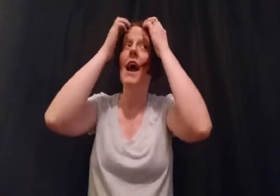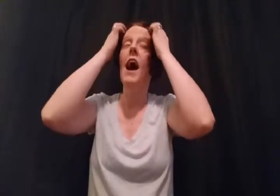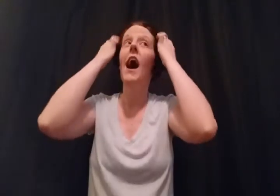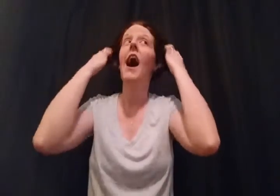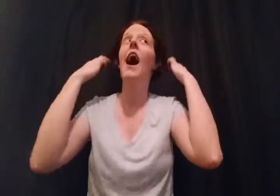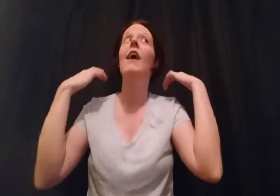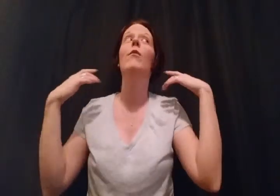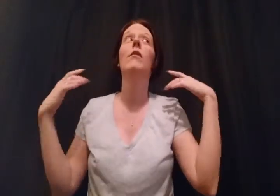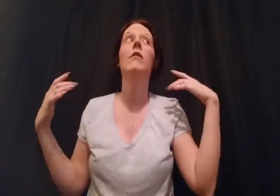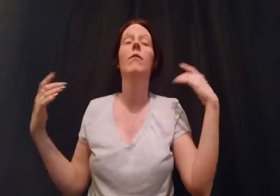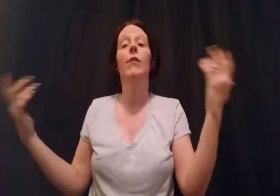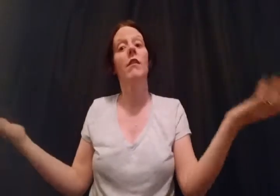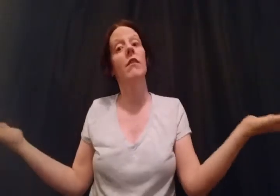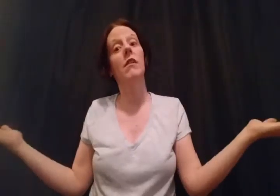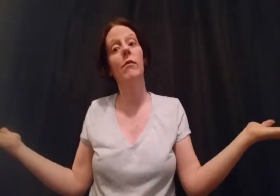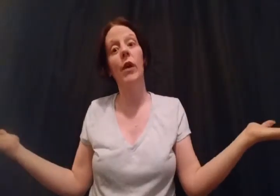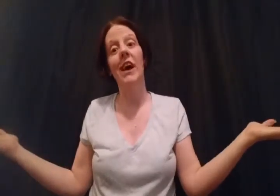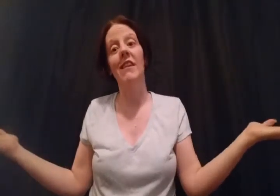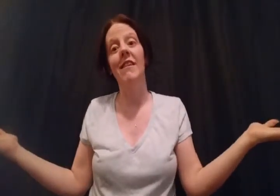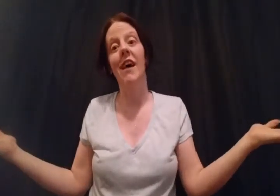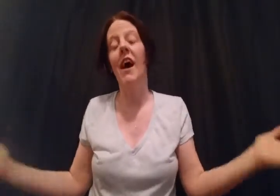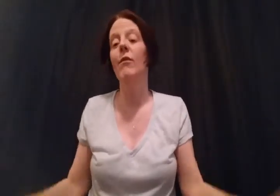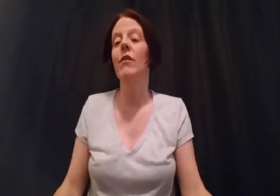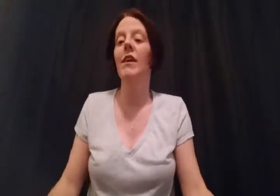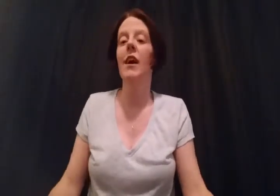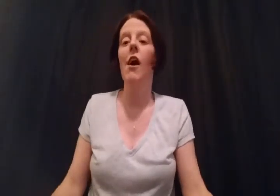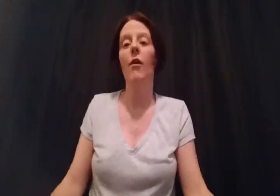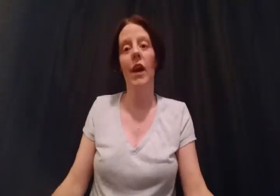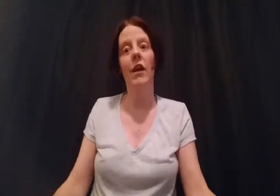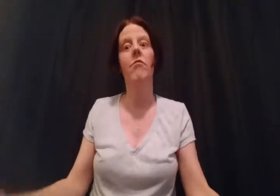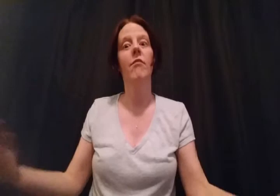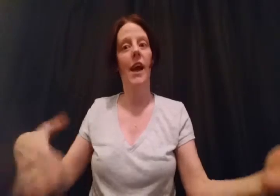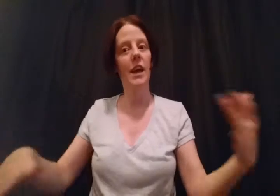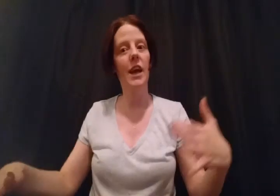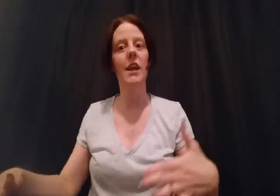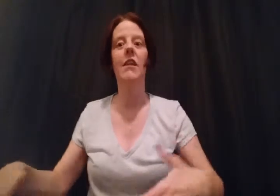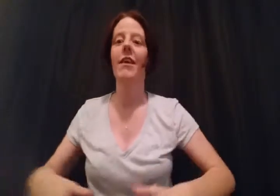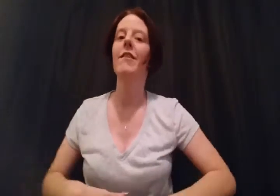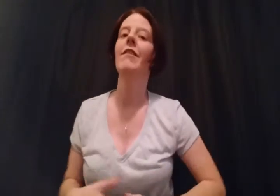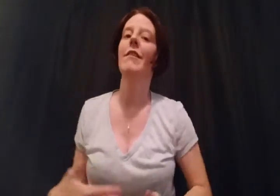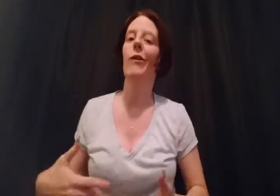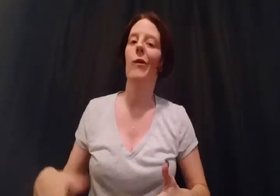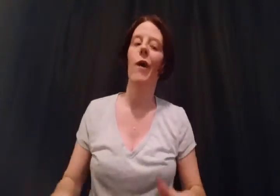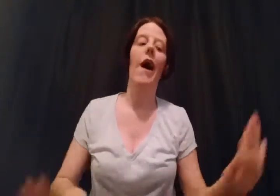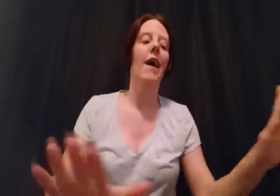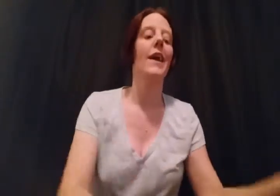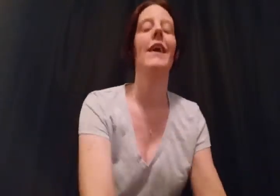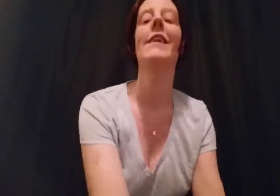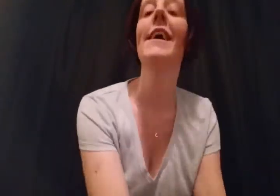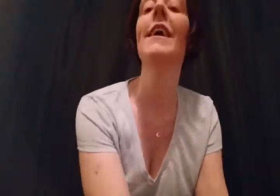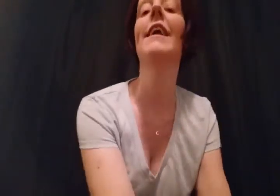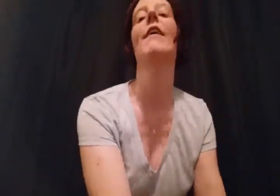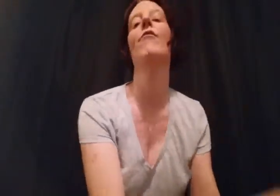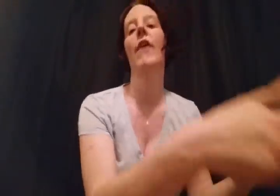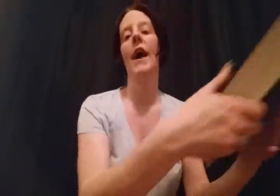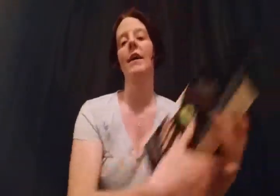I was pleasantly surprised. I was like, okay, I could get into this. So I did in fact,